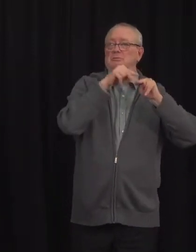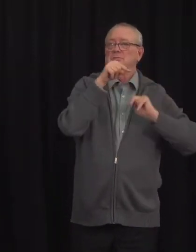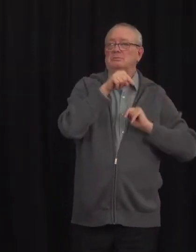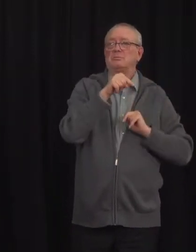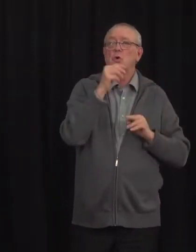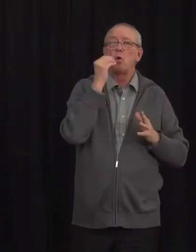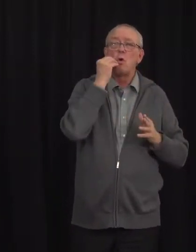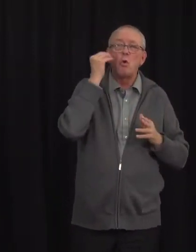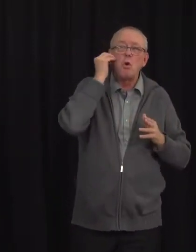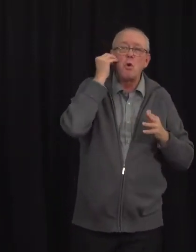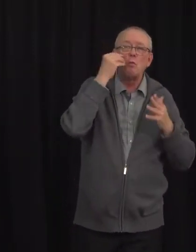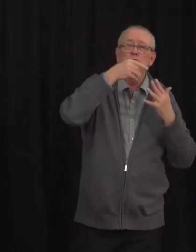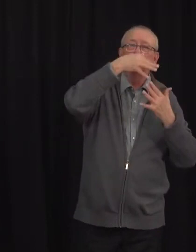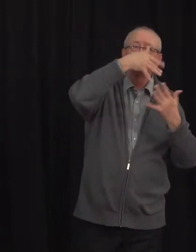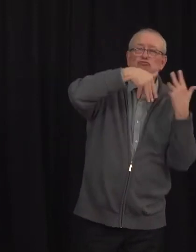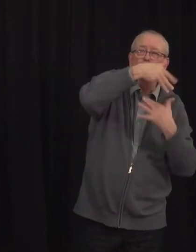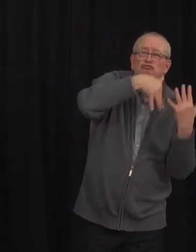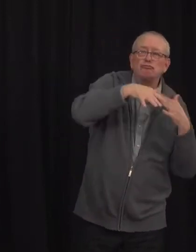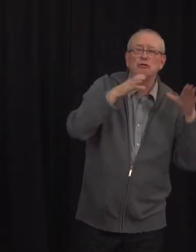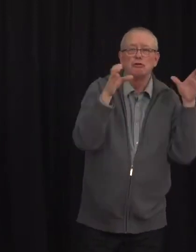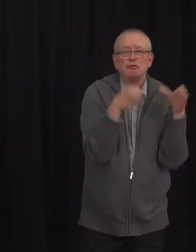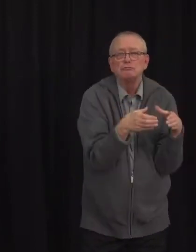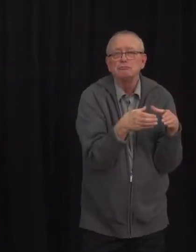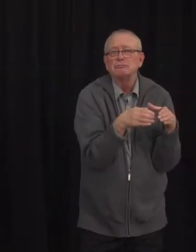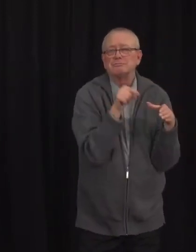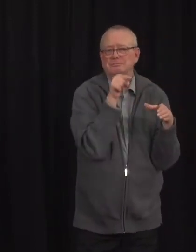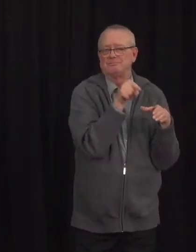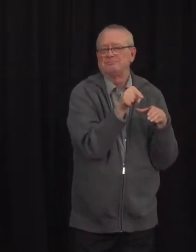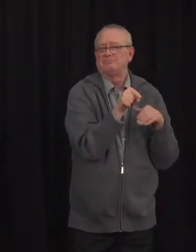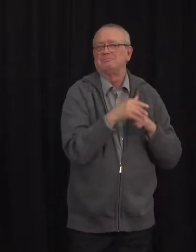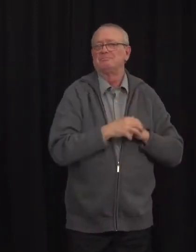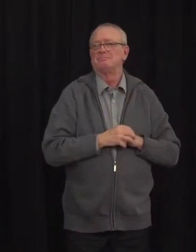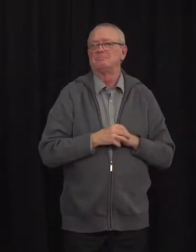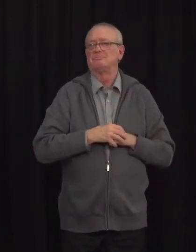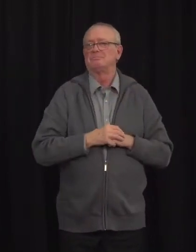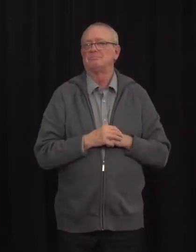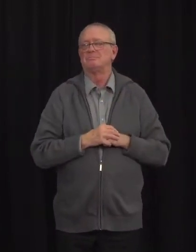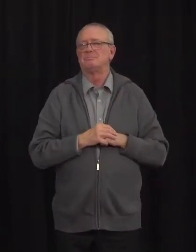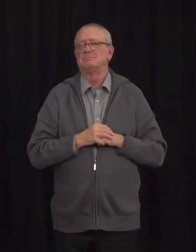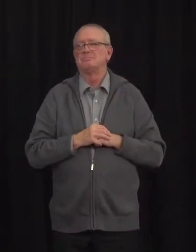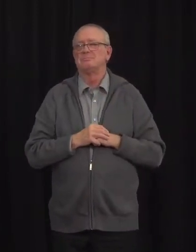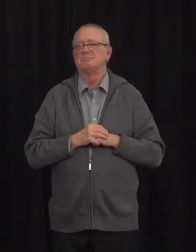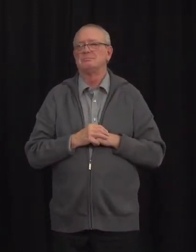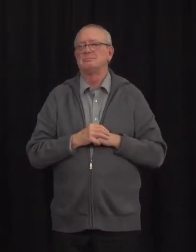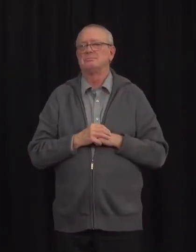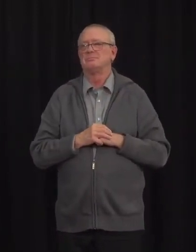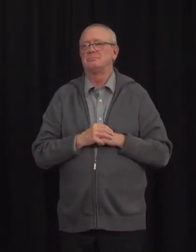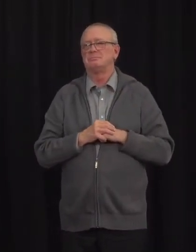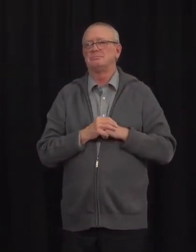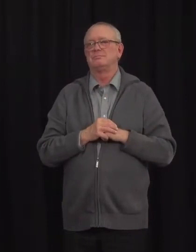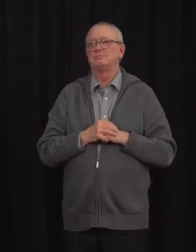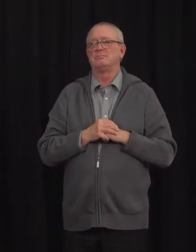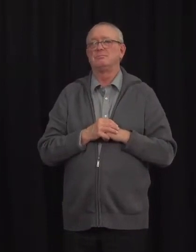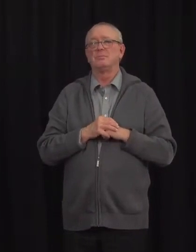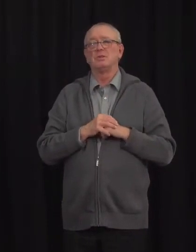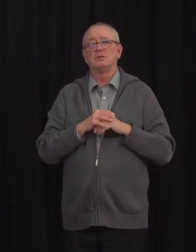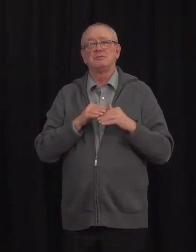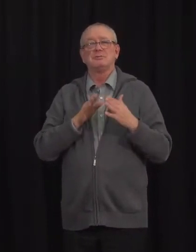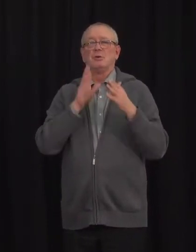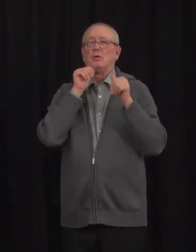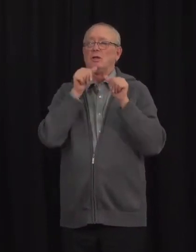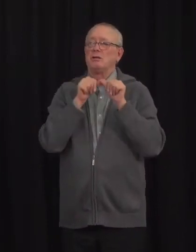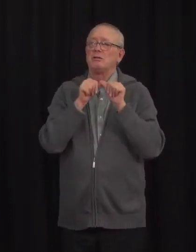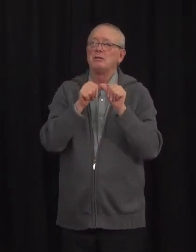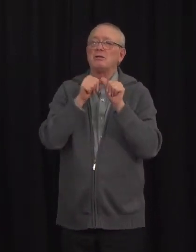-home social gatherings and social gatherings more generally. So our approach will continue to be informed